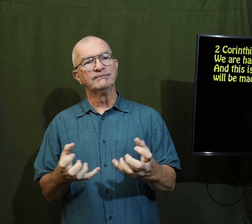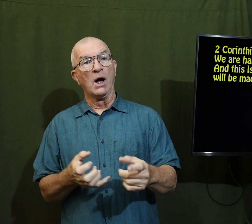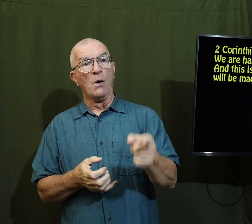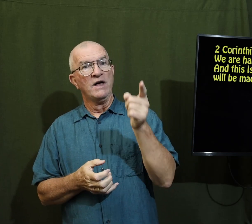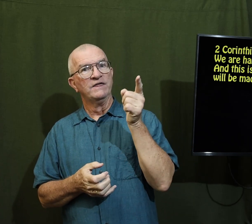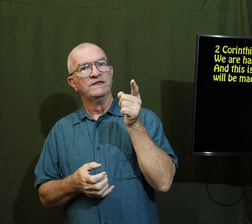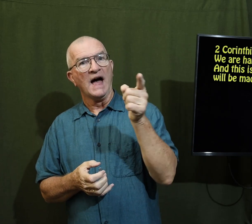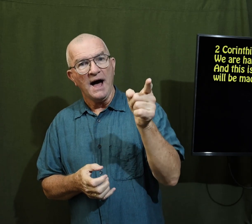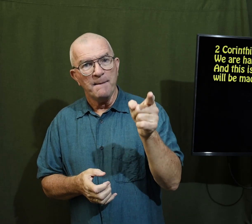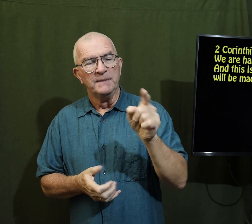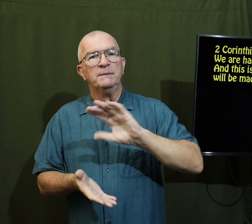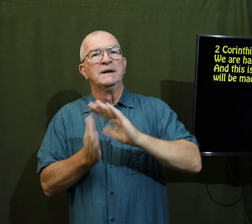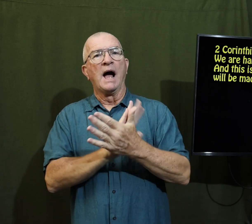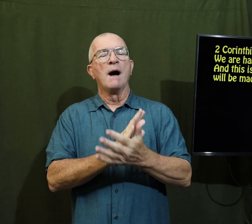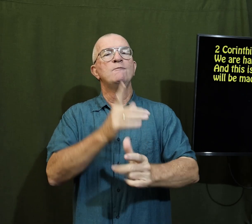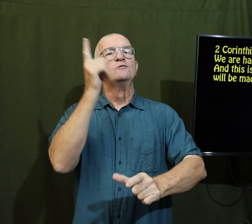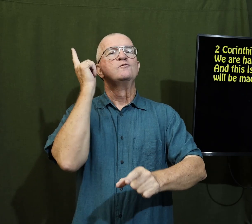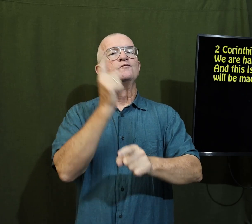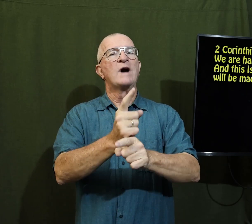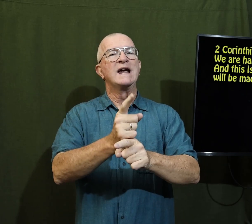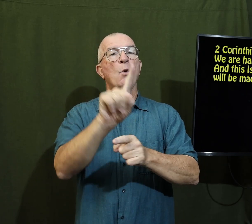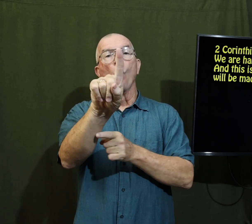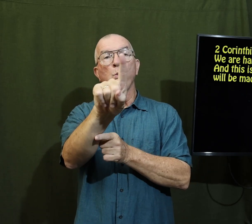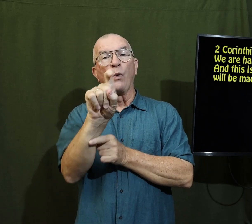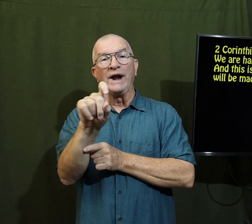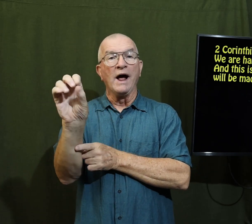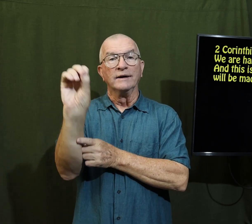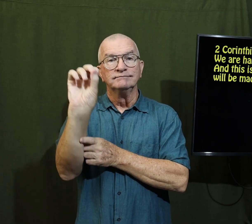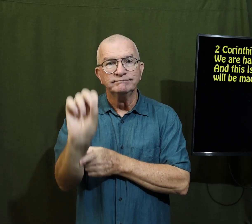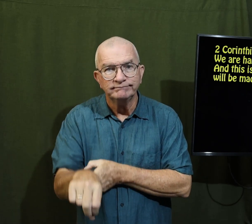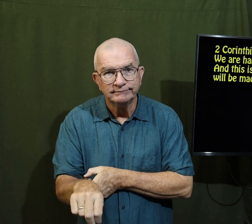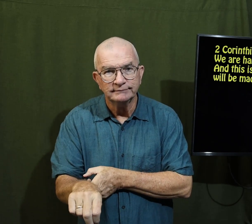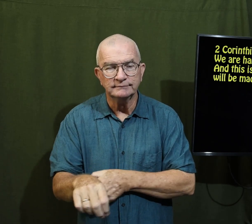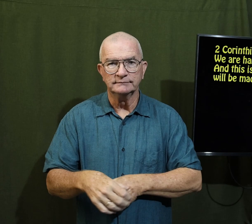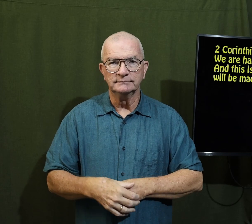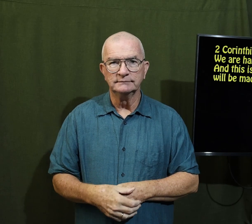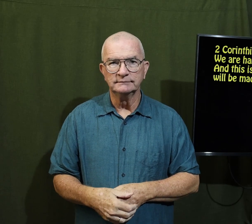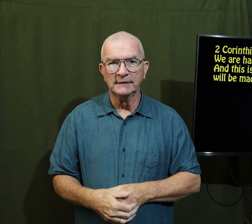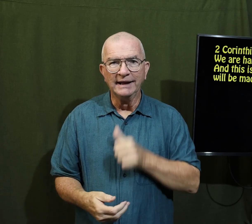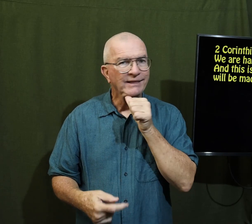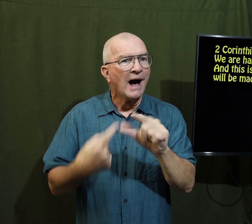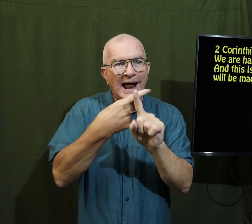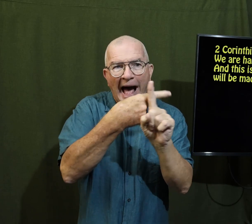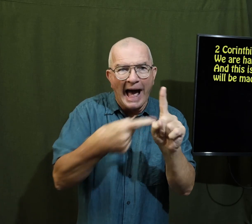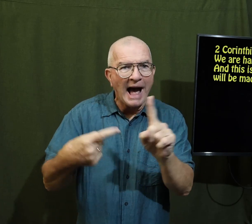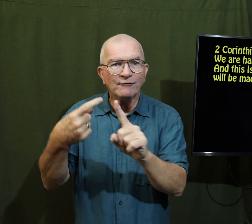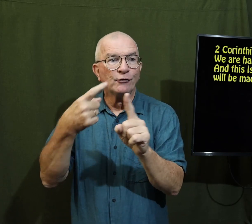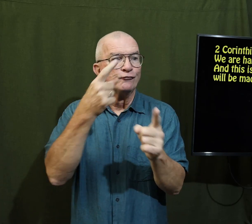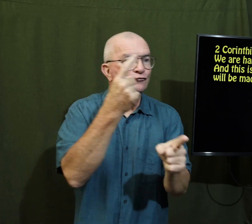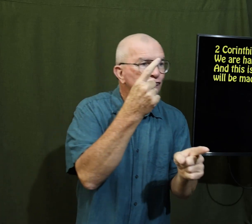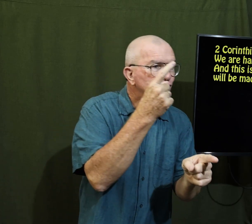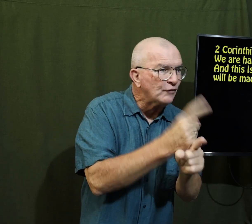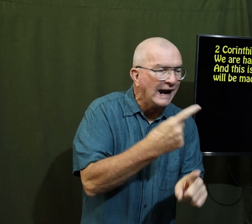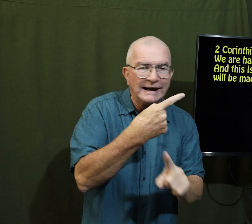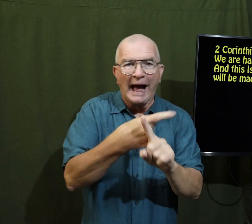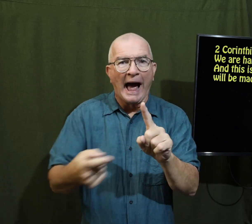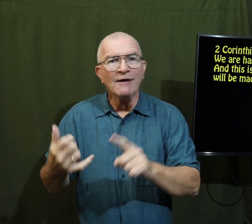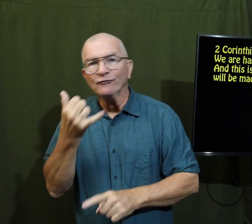Paul wants them to become right 100% not half right